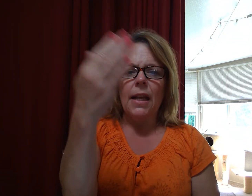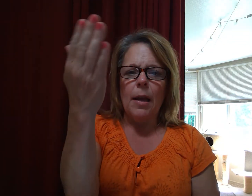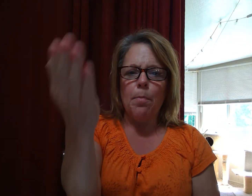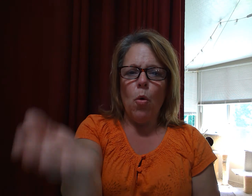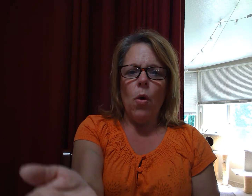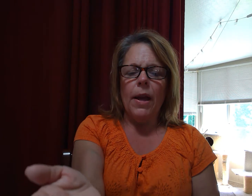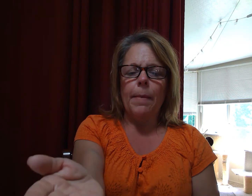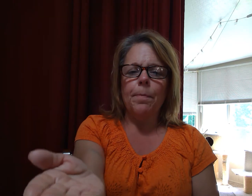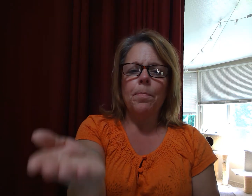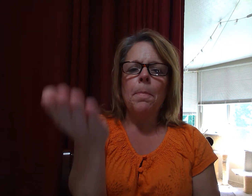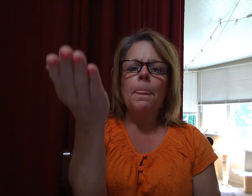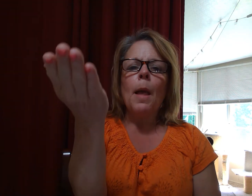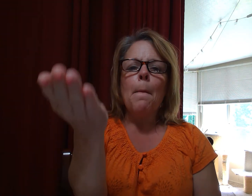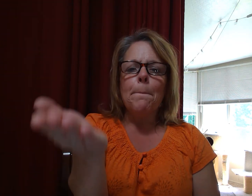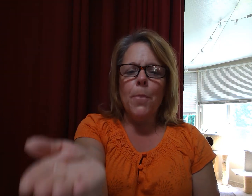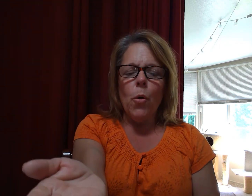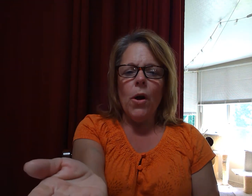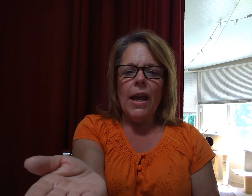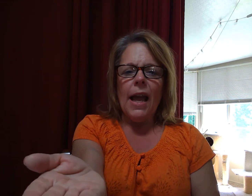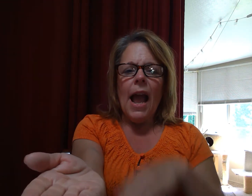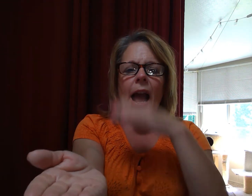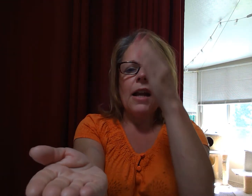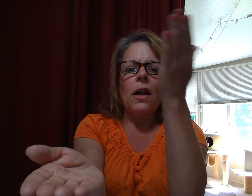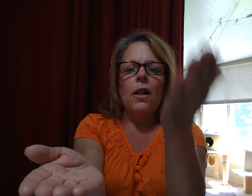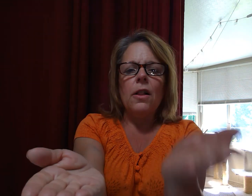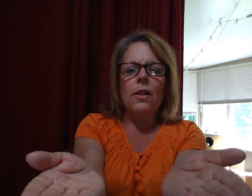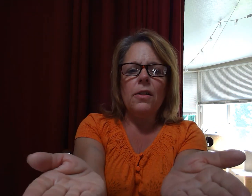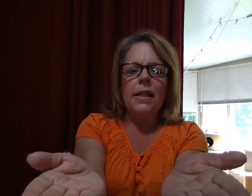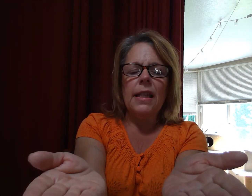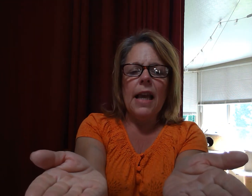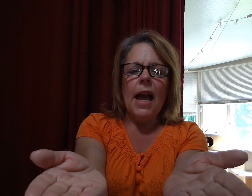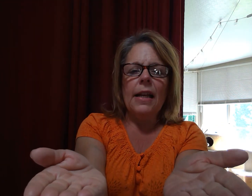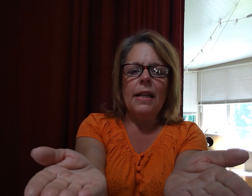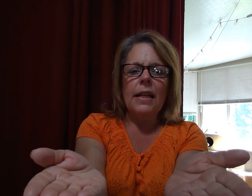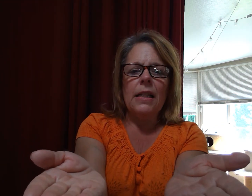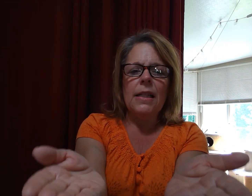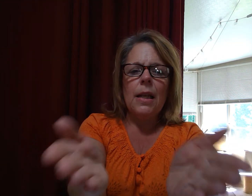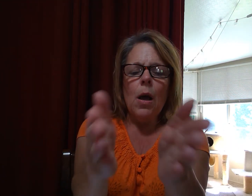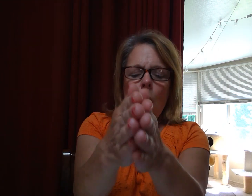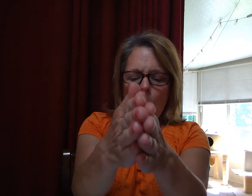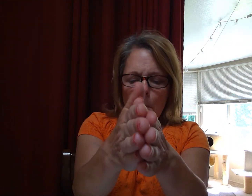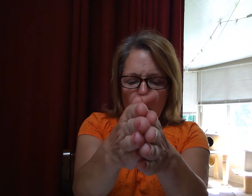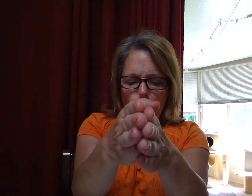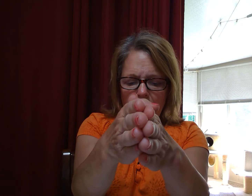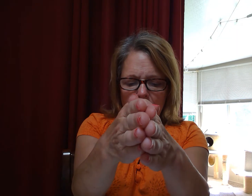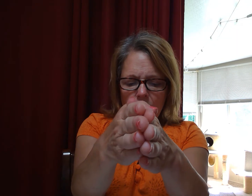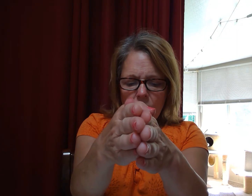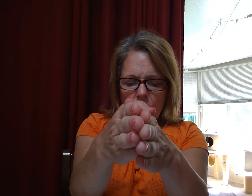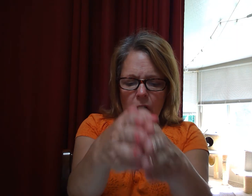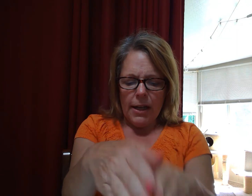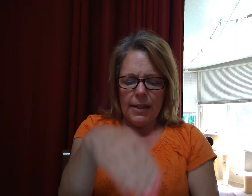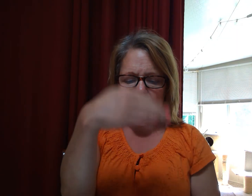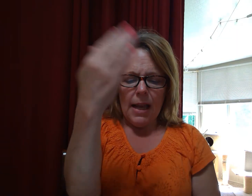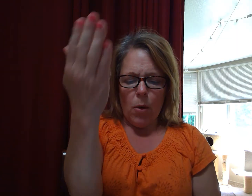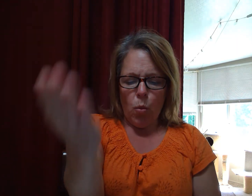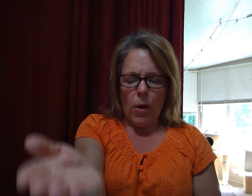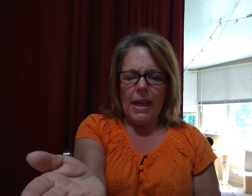Say boy. Boy. Add l to the end and it's boil. Good. Say we.